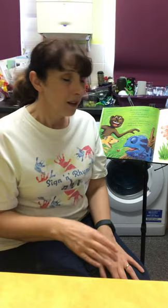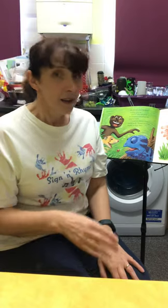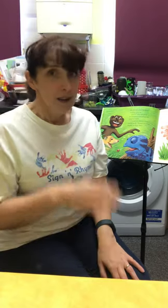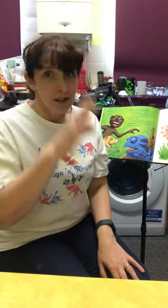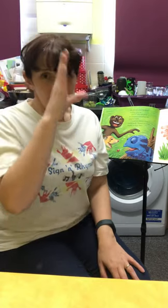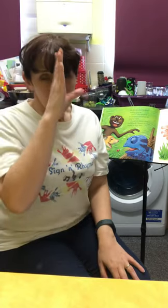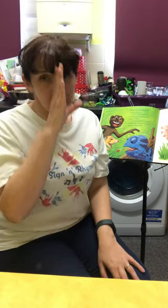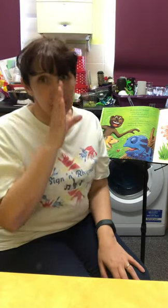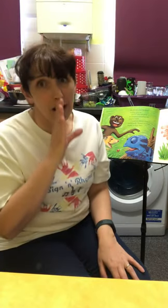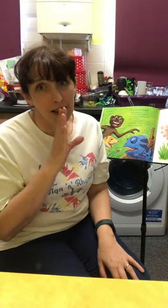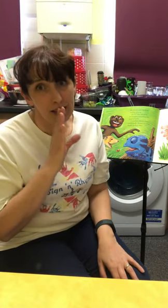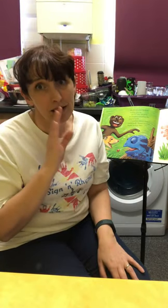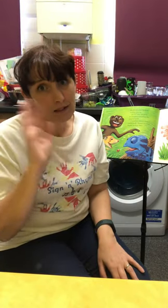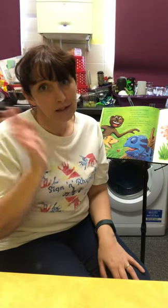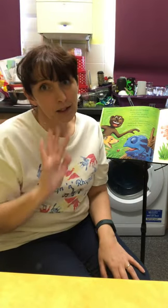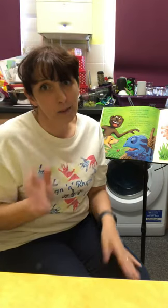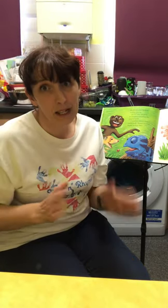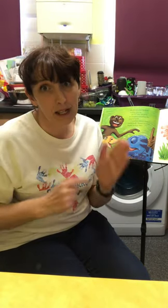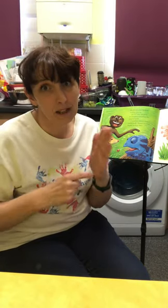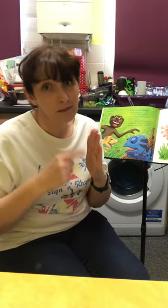Side chameleon.